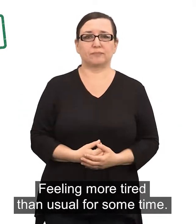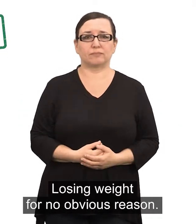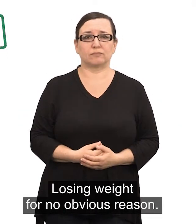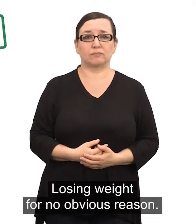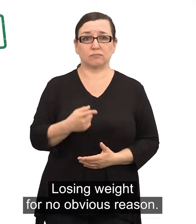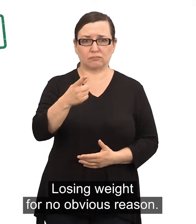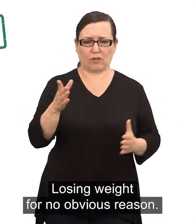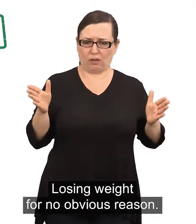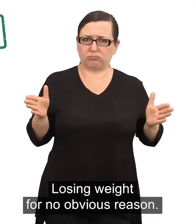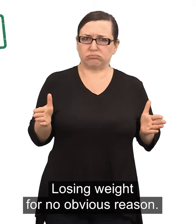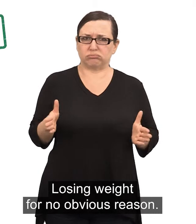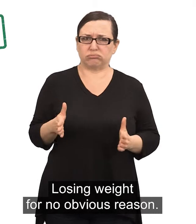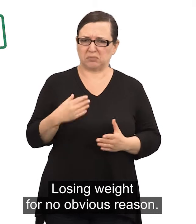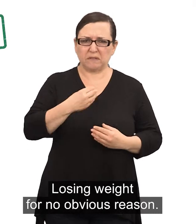Losing weight for no obvious reason.